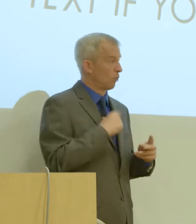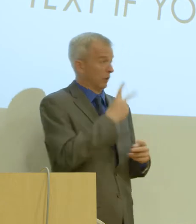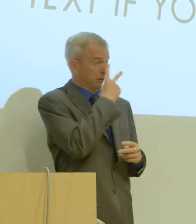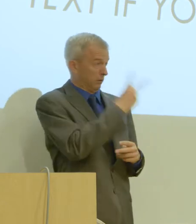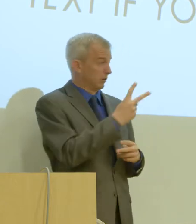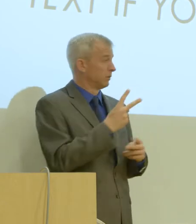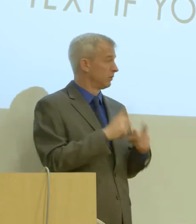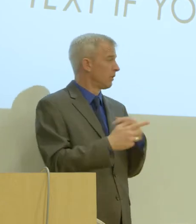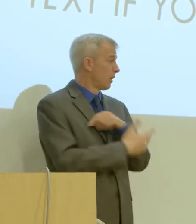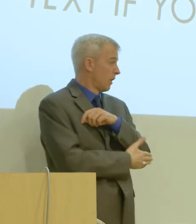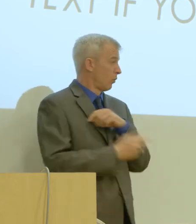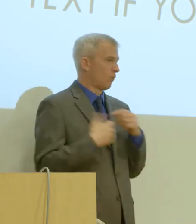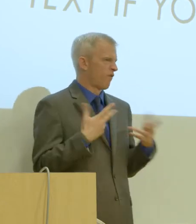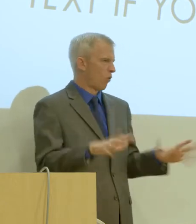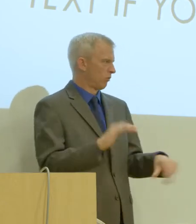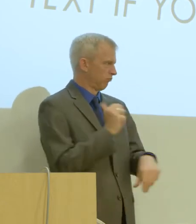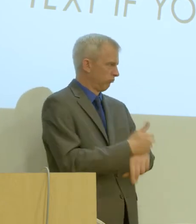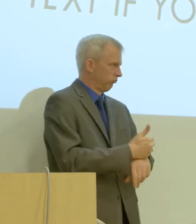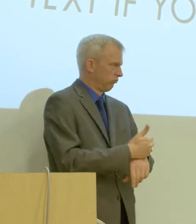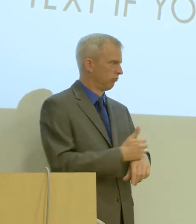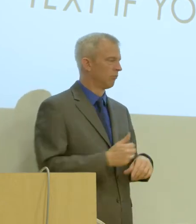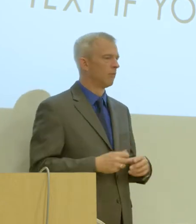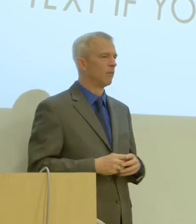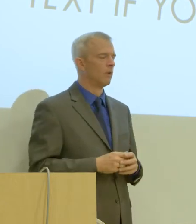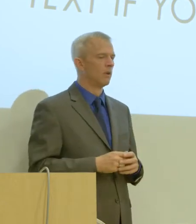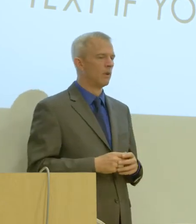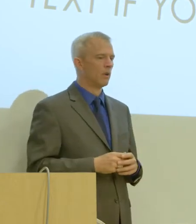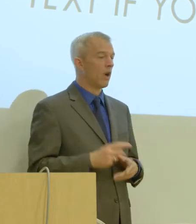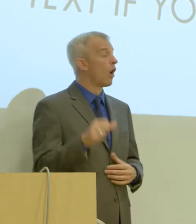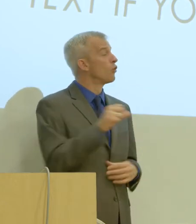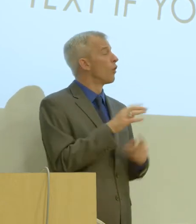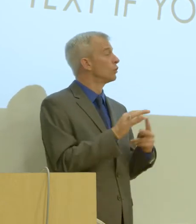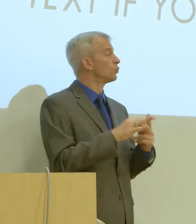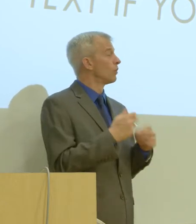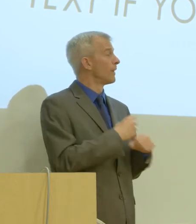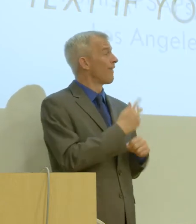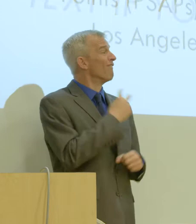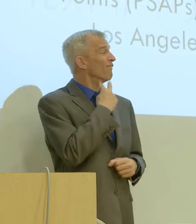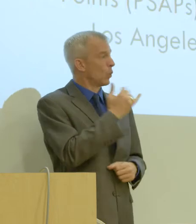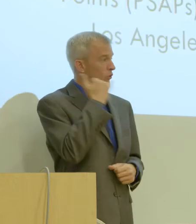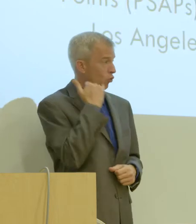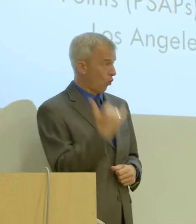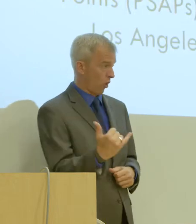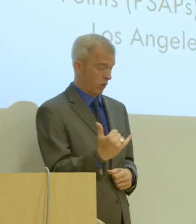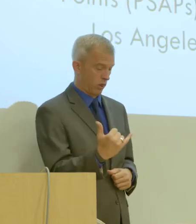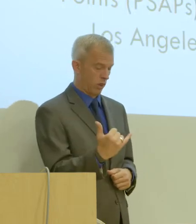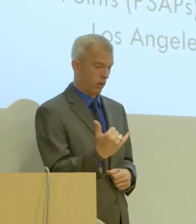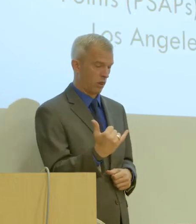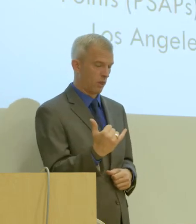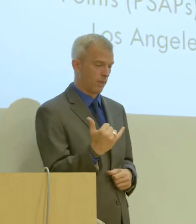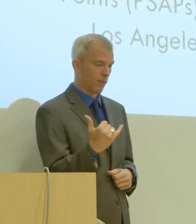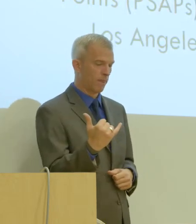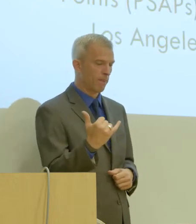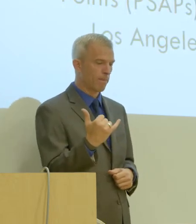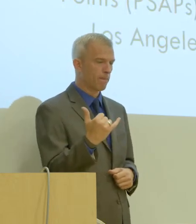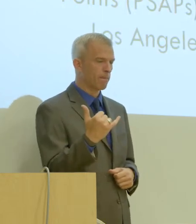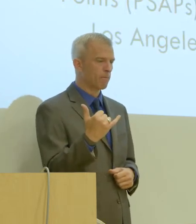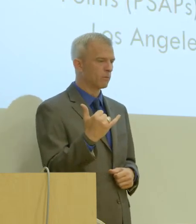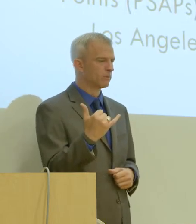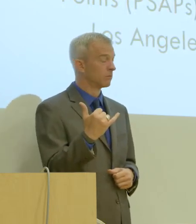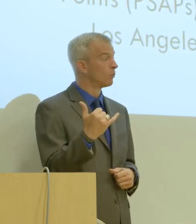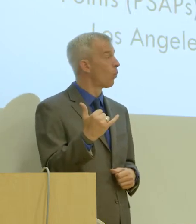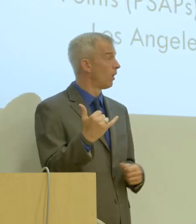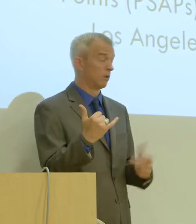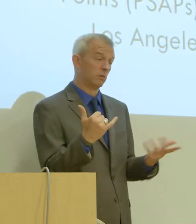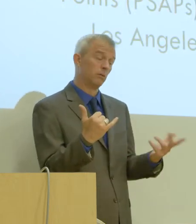to this alternative to making a voice call and the ability to – – speaking aloud might endanger